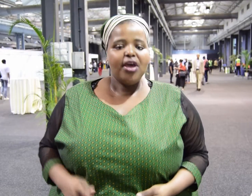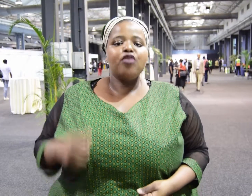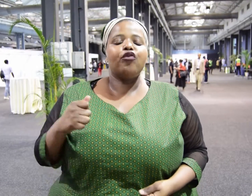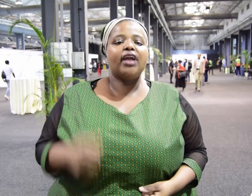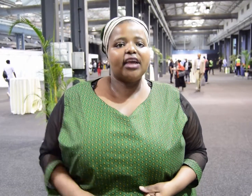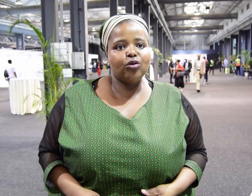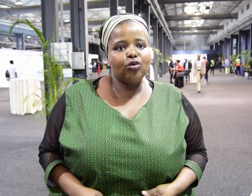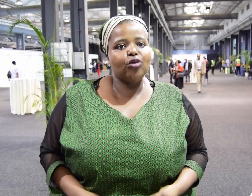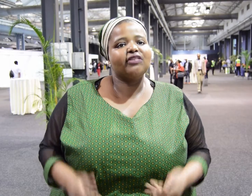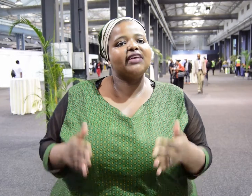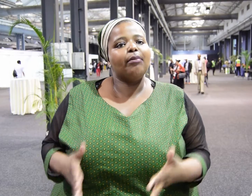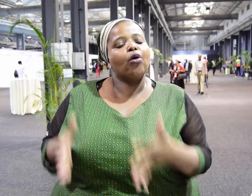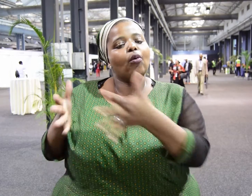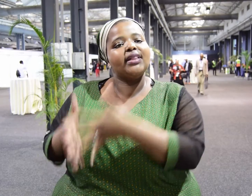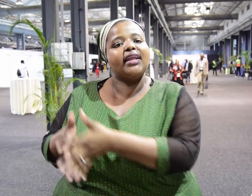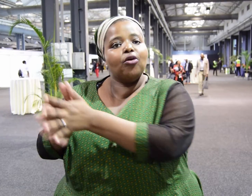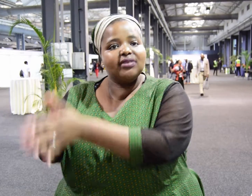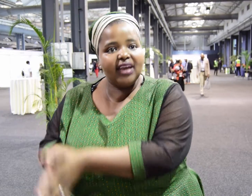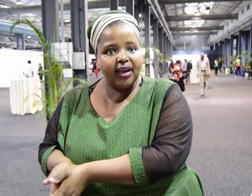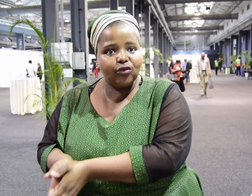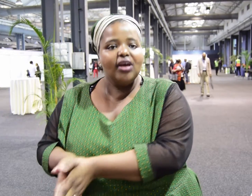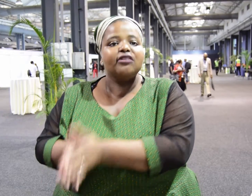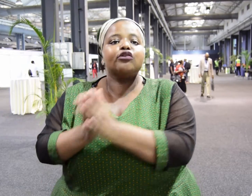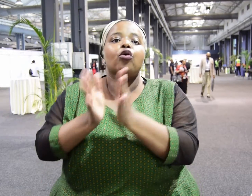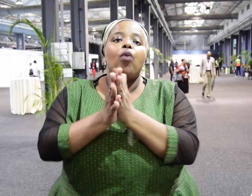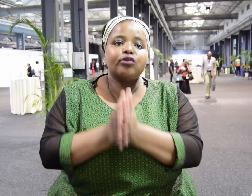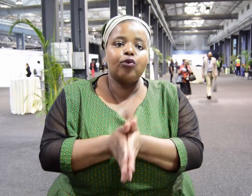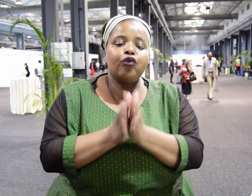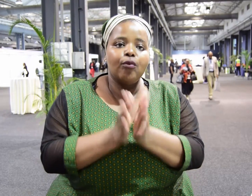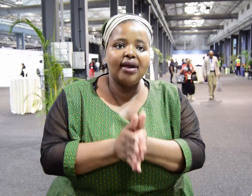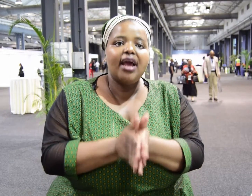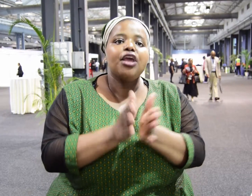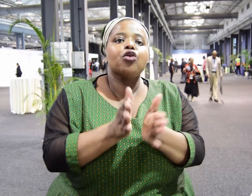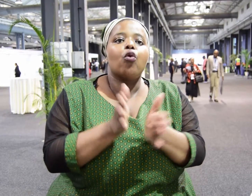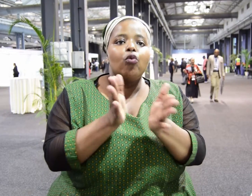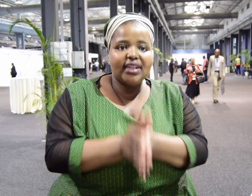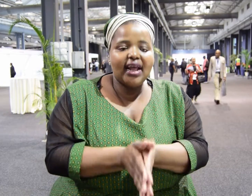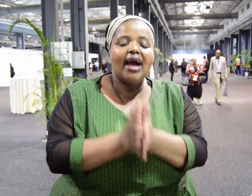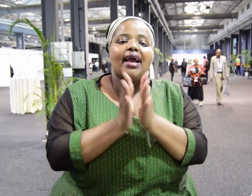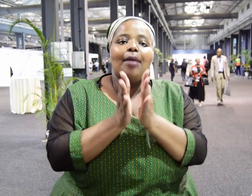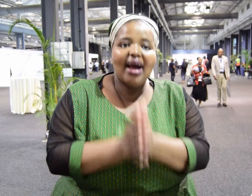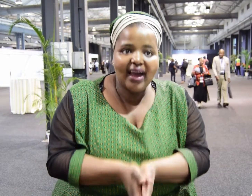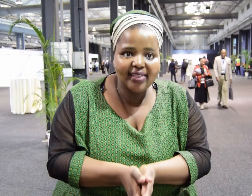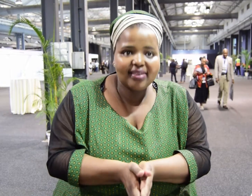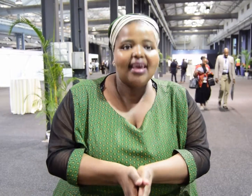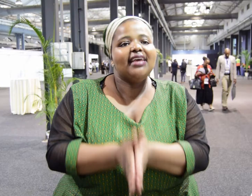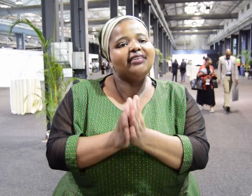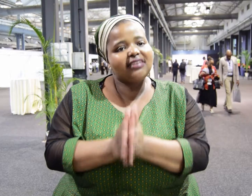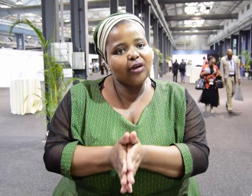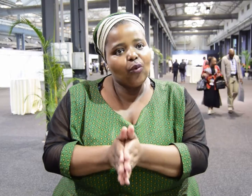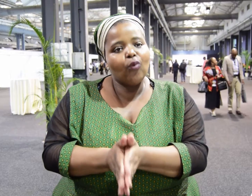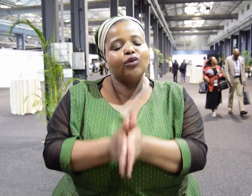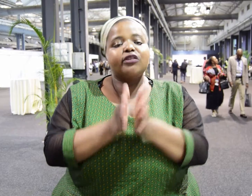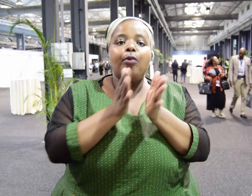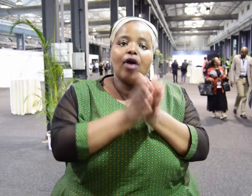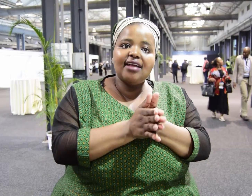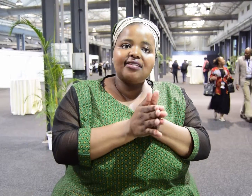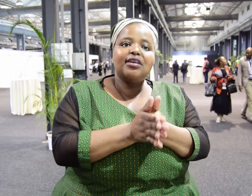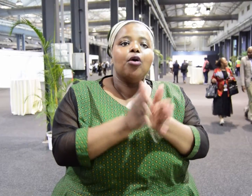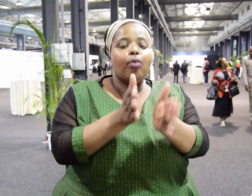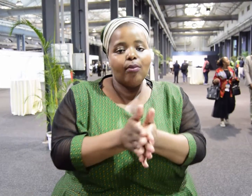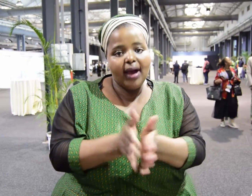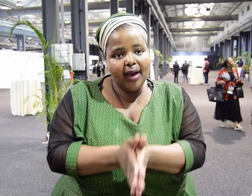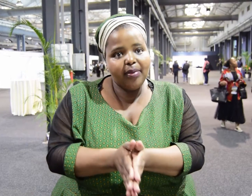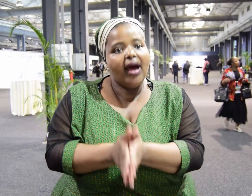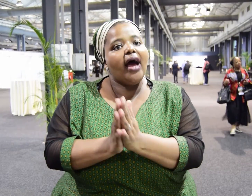If you see a child not only for child may the child turning off of child. Let's say